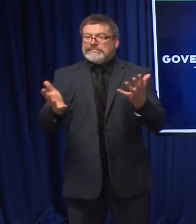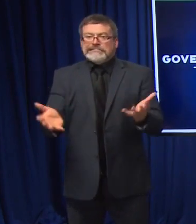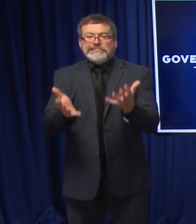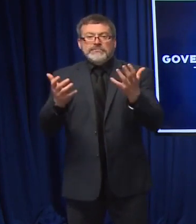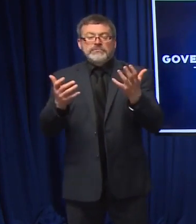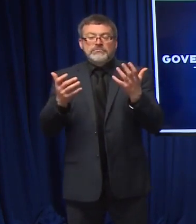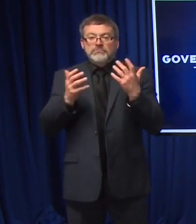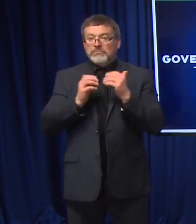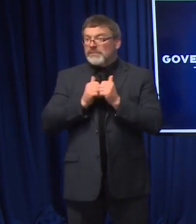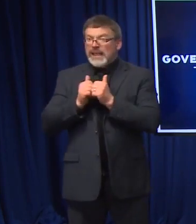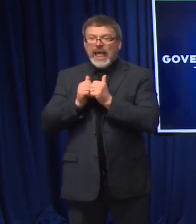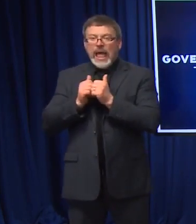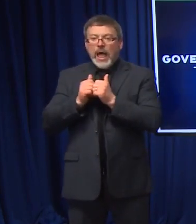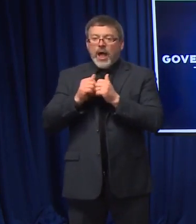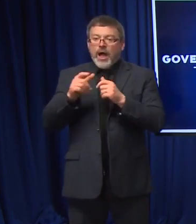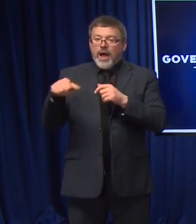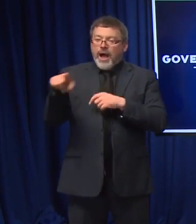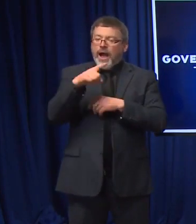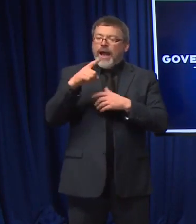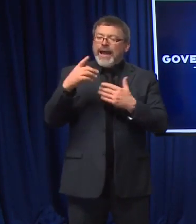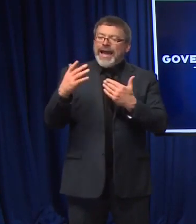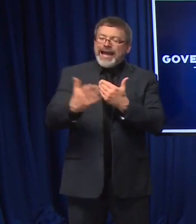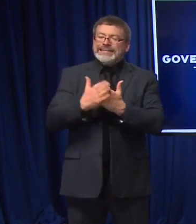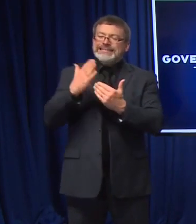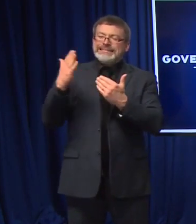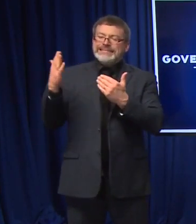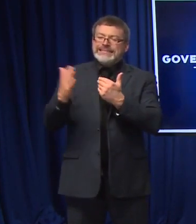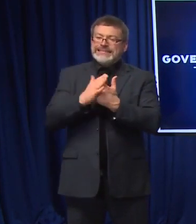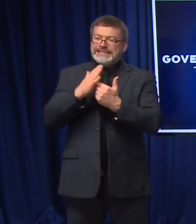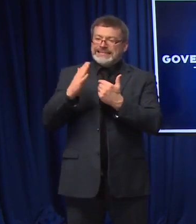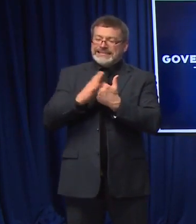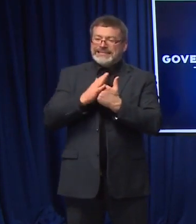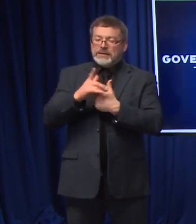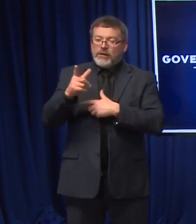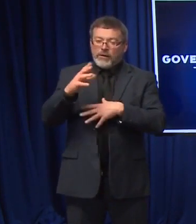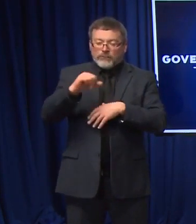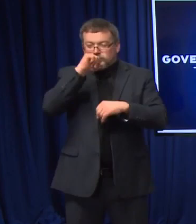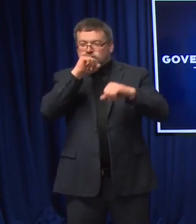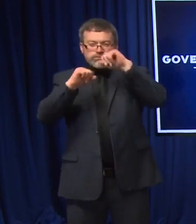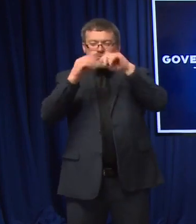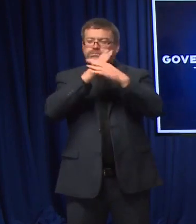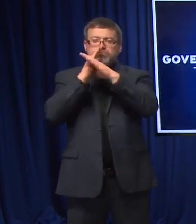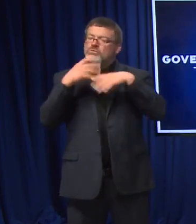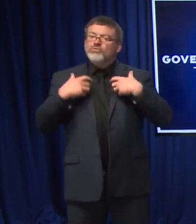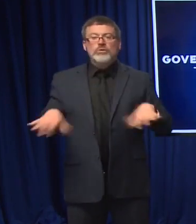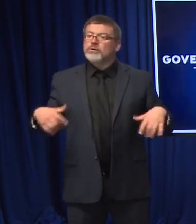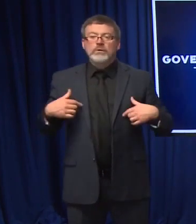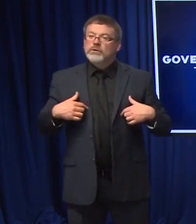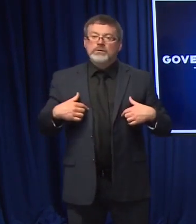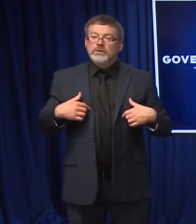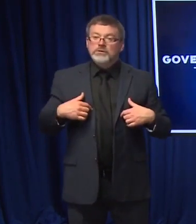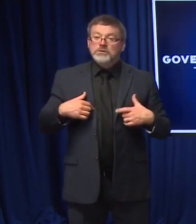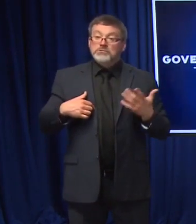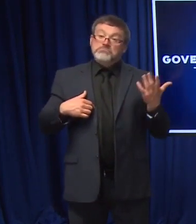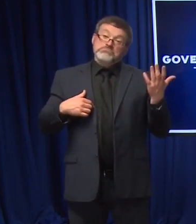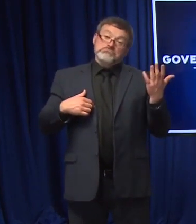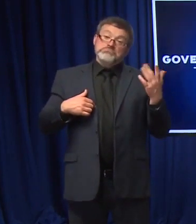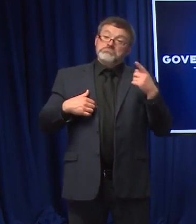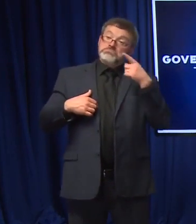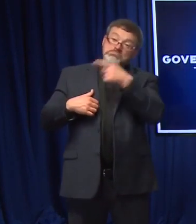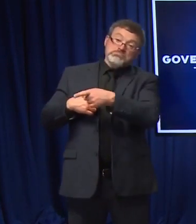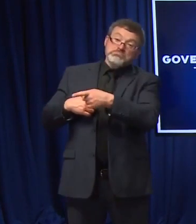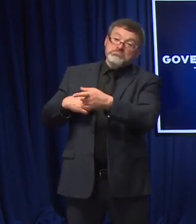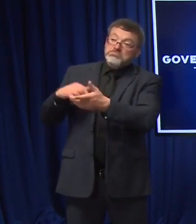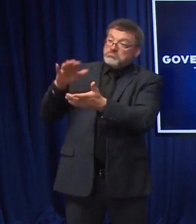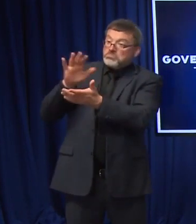and increase access, particularly in children, through sort of two primary mechanisms. One are what we call school-based COVID-19 clinics,